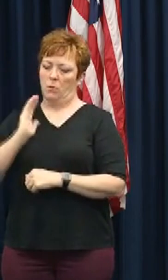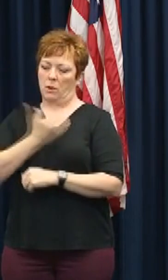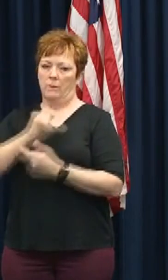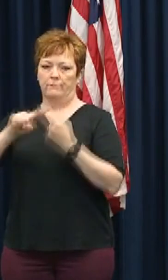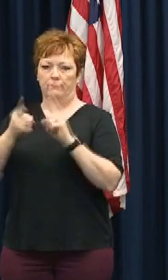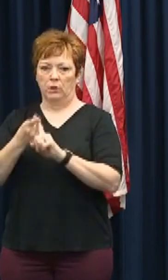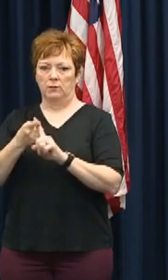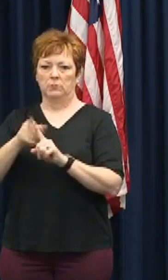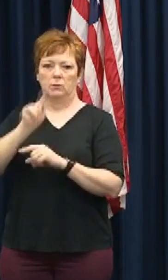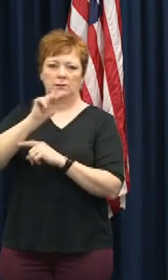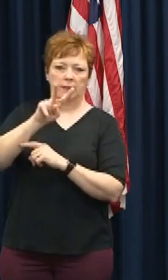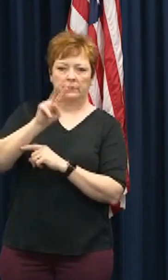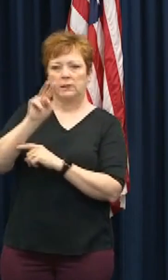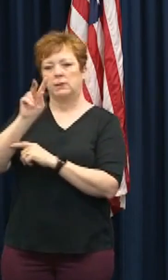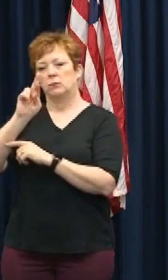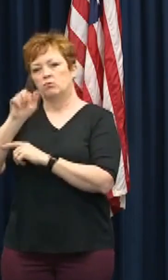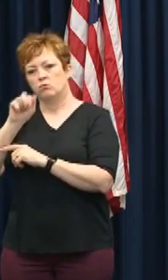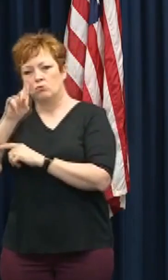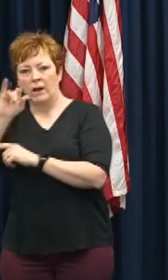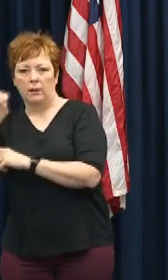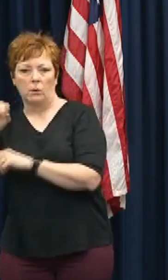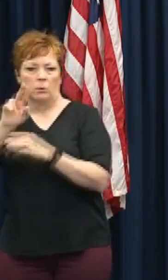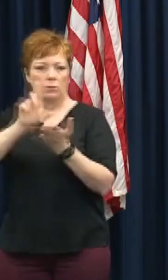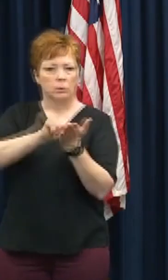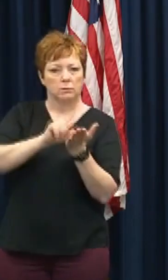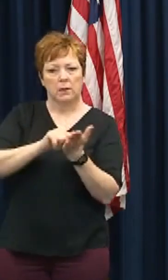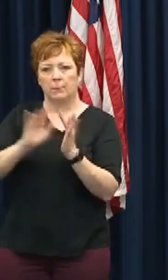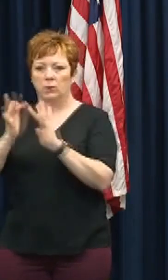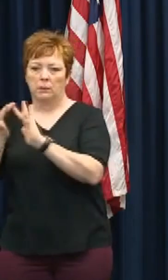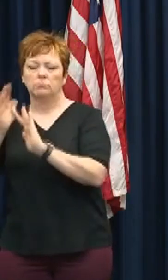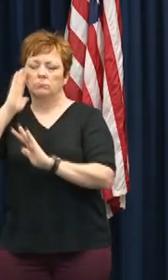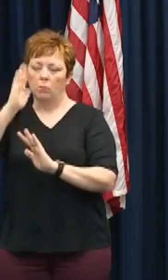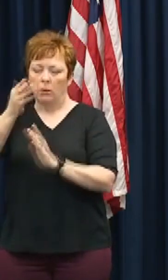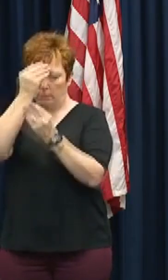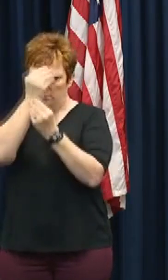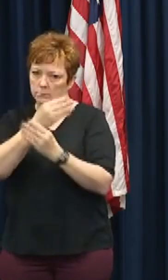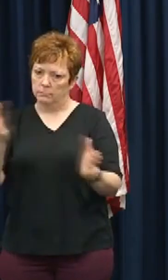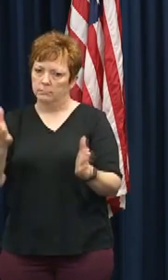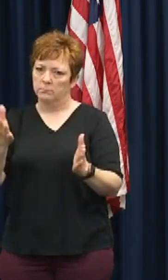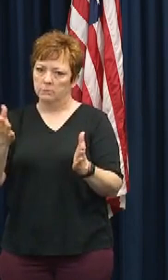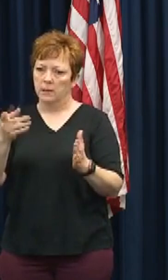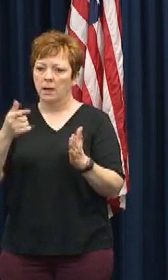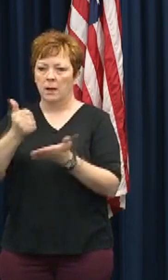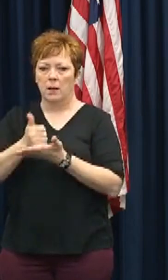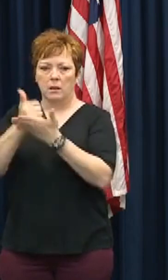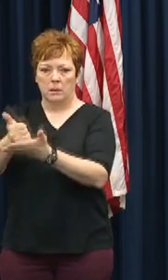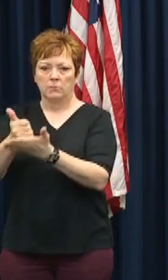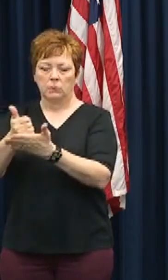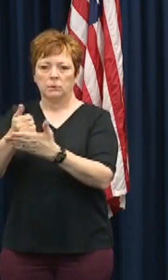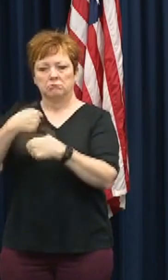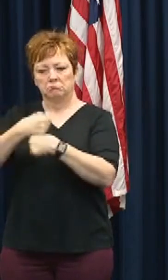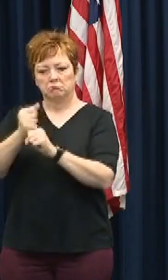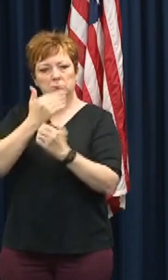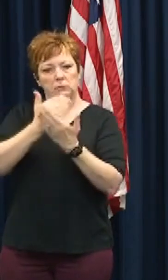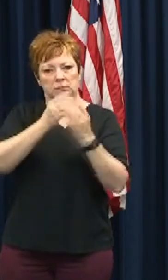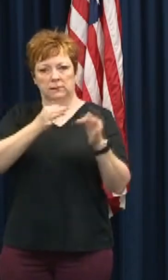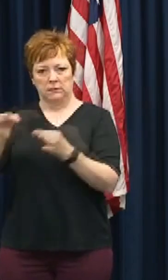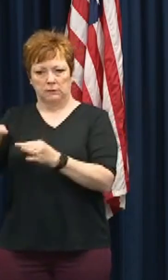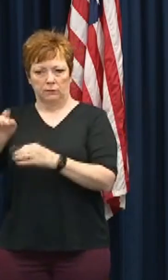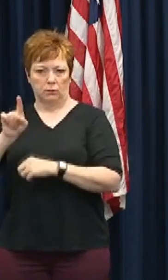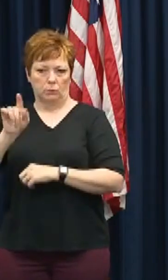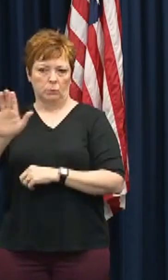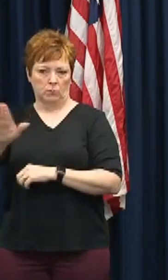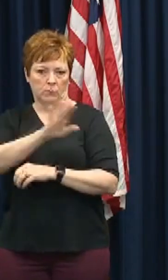media will provide to you this information to make the best decisions for you and your family. The current